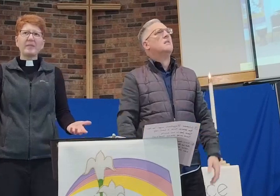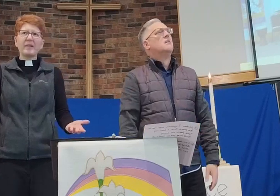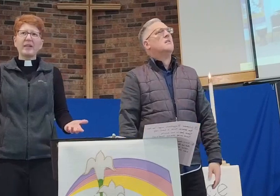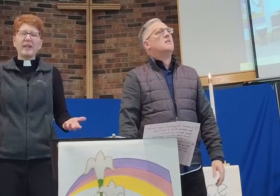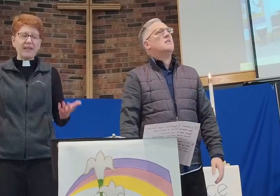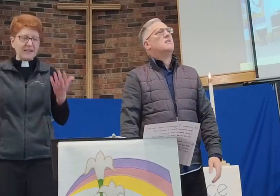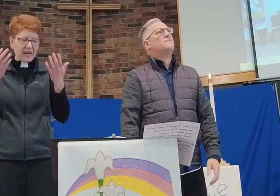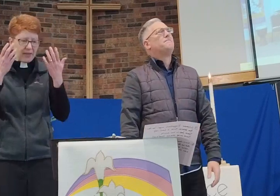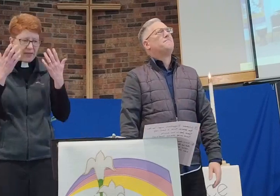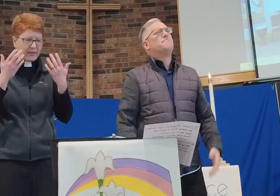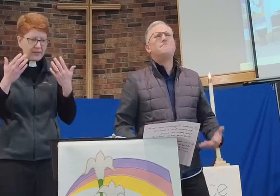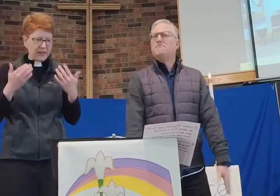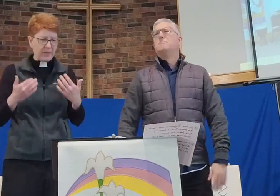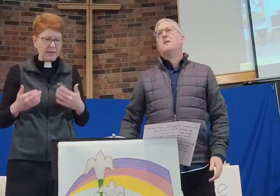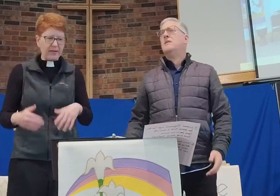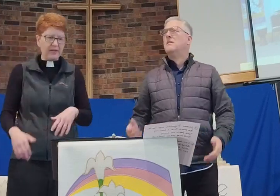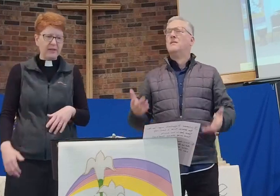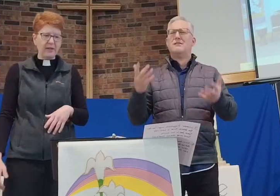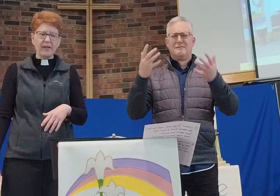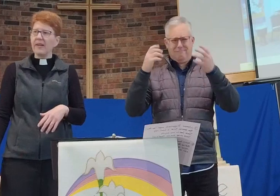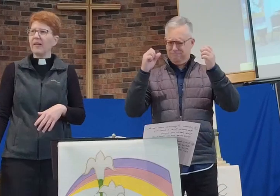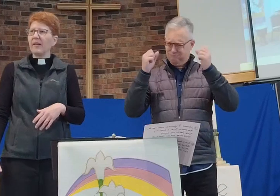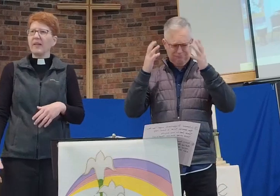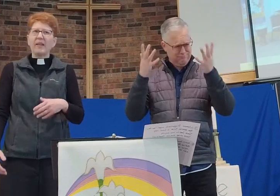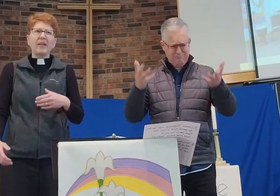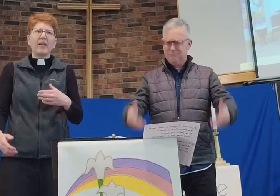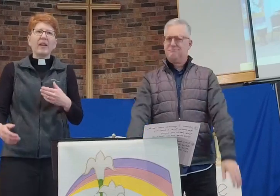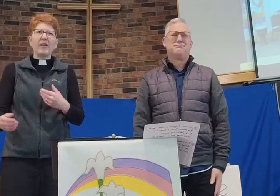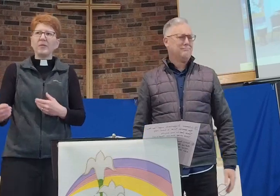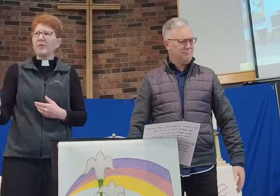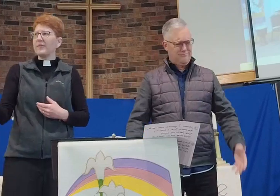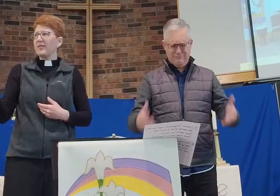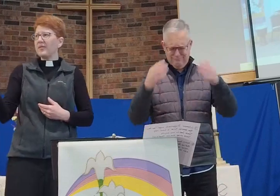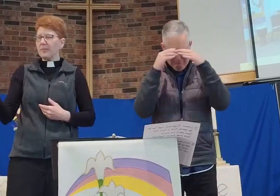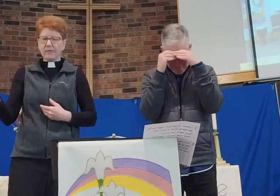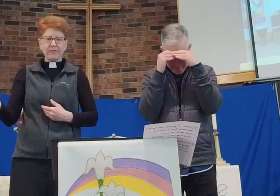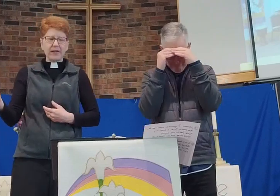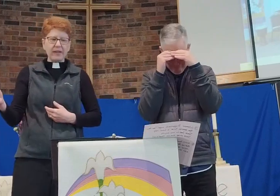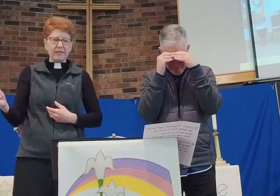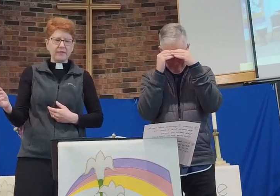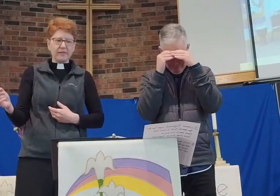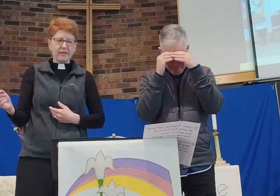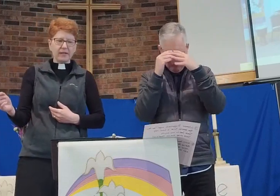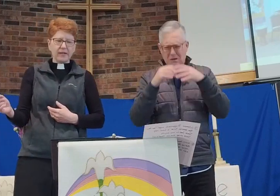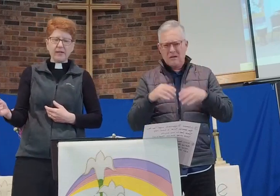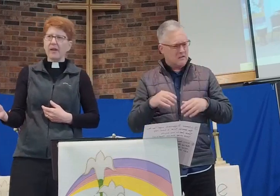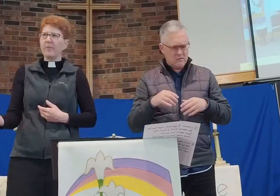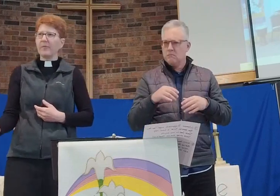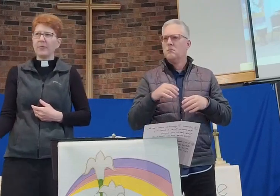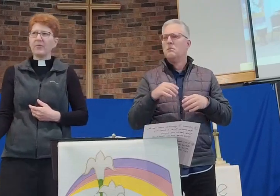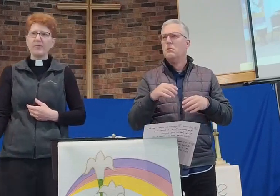As I sat there, sobbing, I noticed a shimmer of light come from the tomb.